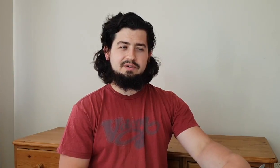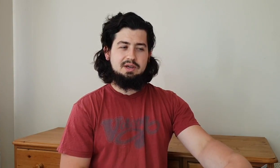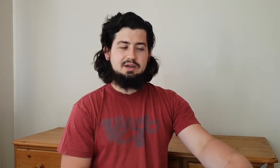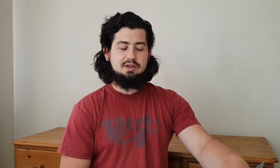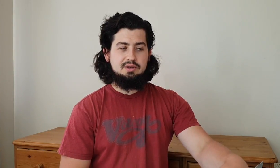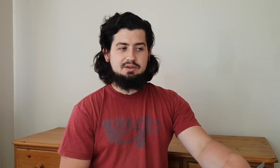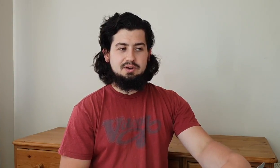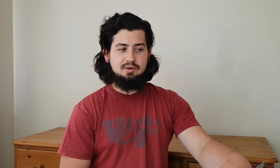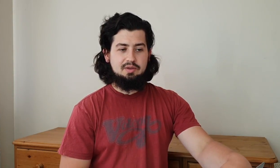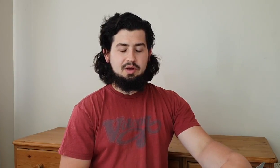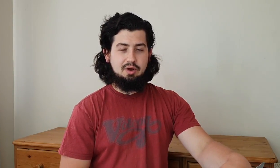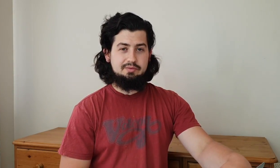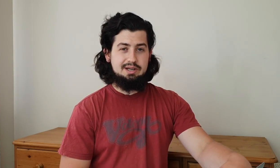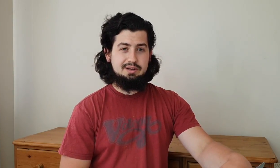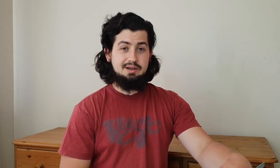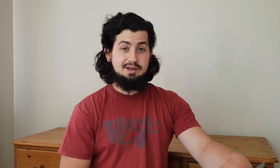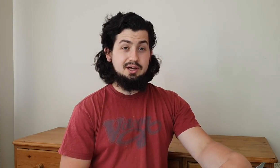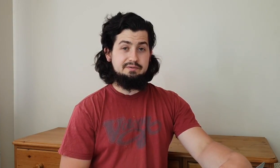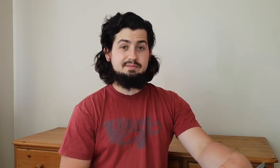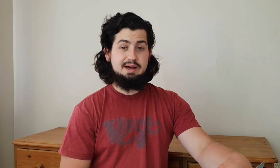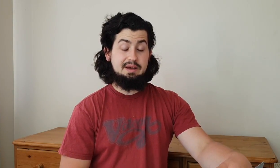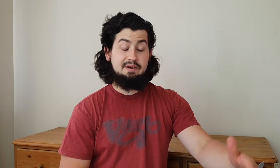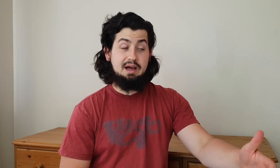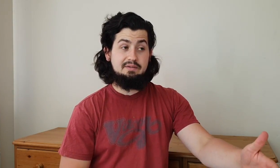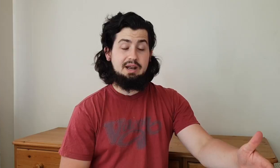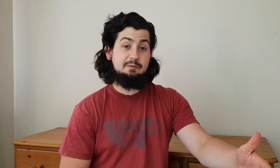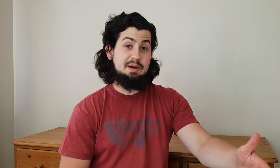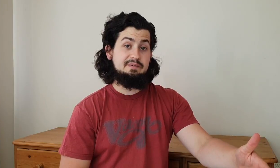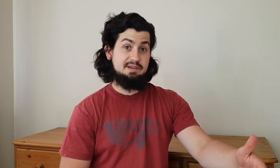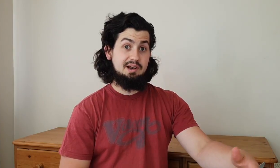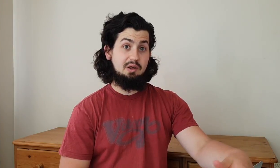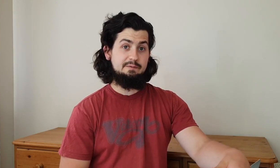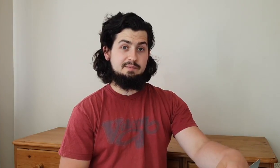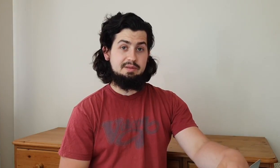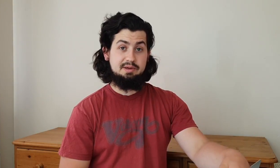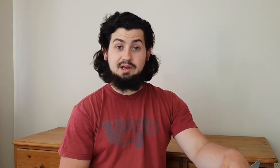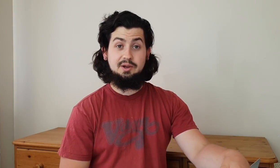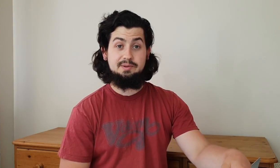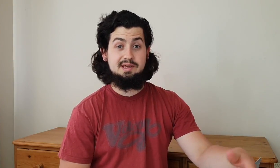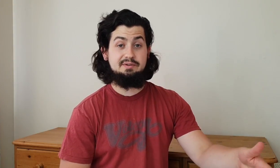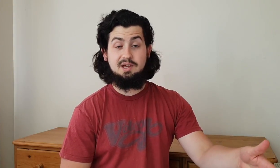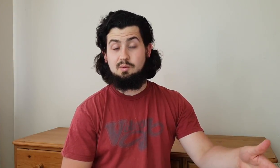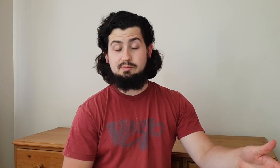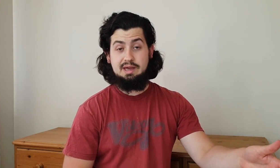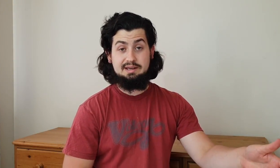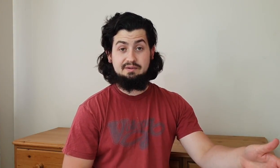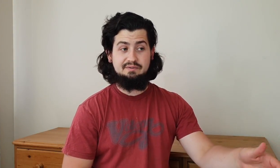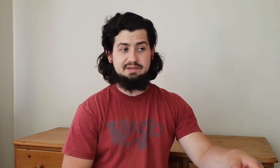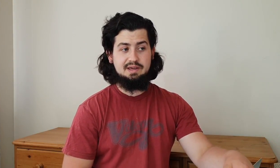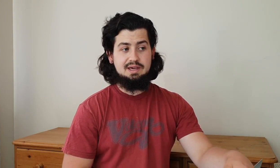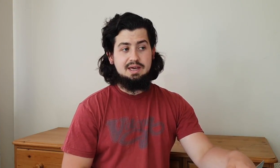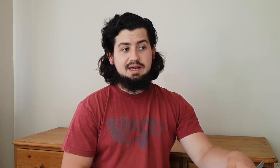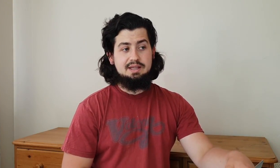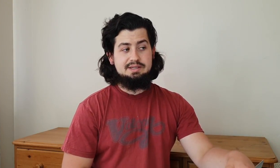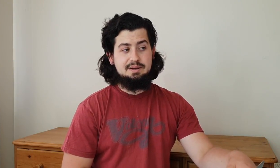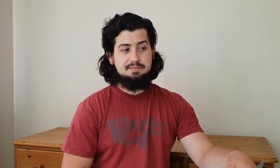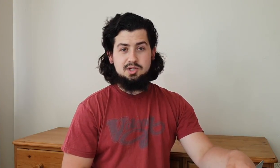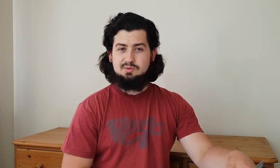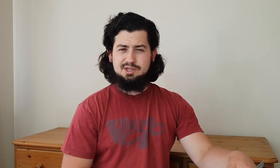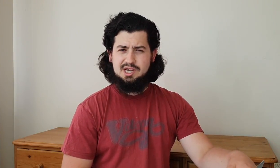you know I really learned from it and I have benefited a lot from it and things I notice every time when we meet our deaf friends and um I just wanted to